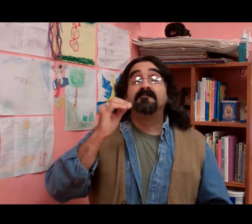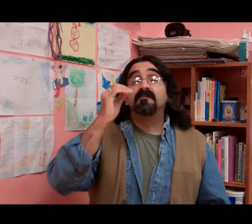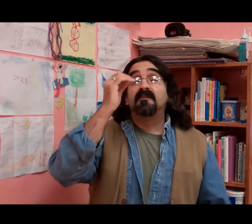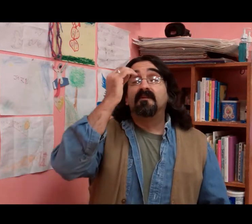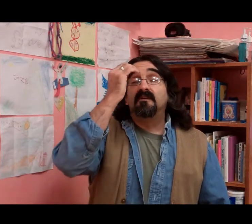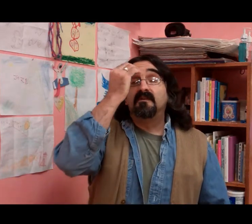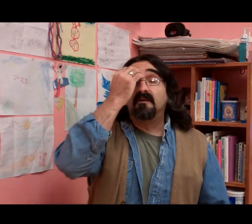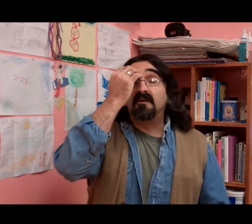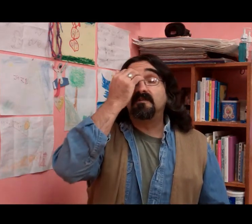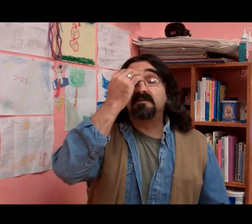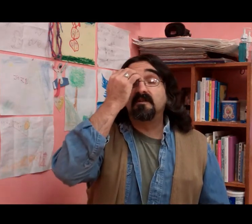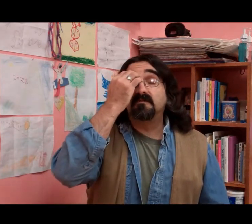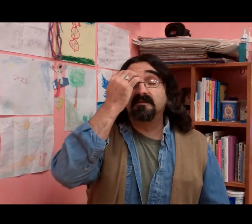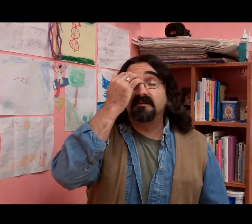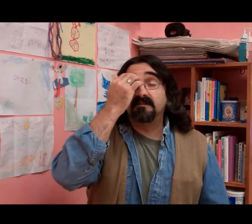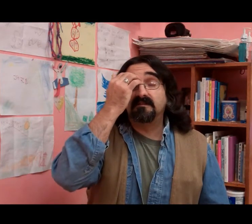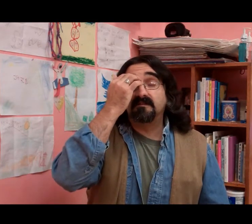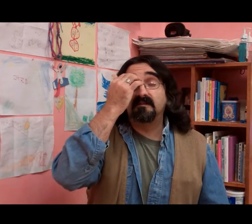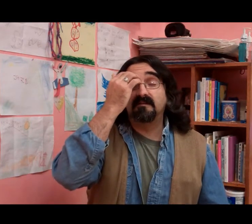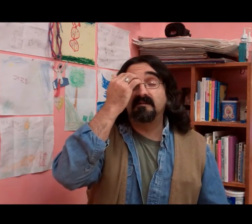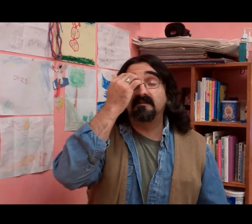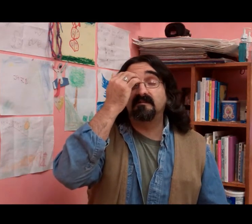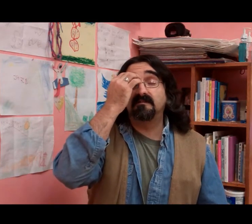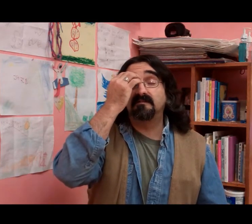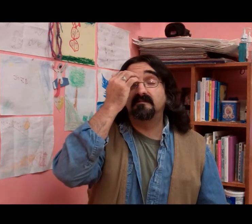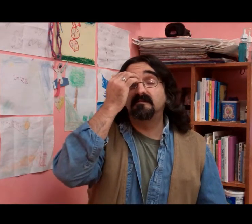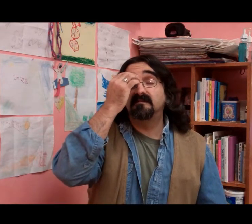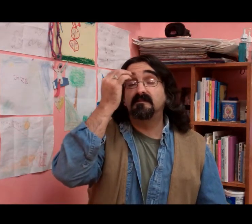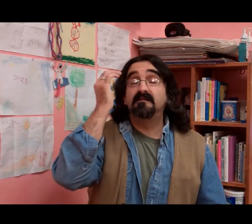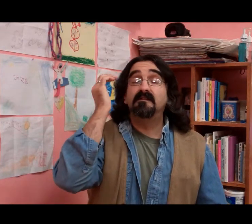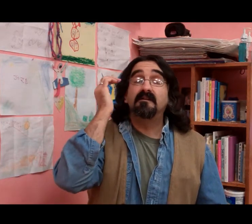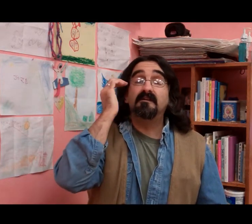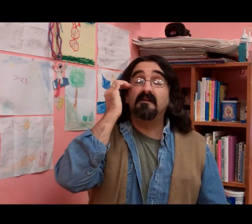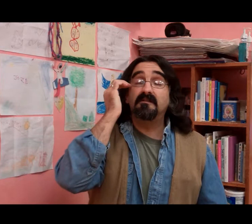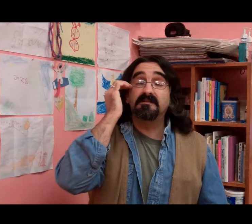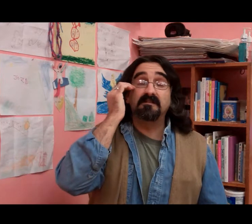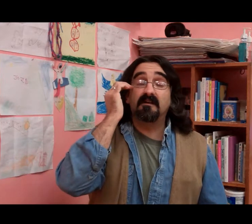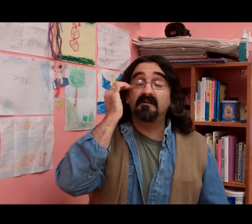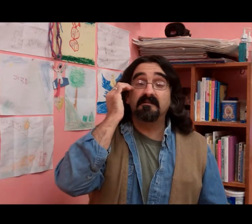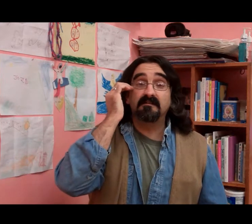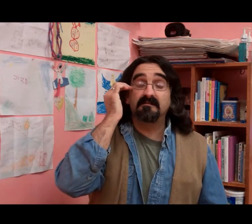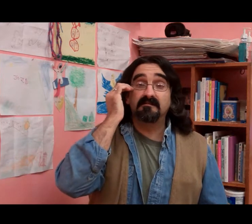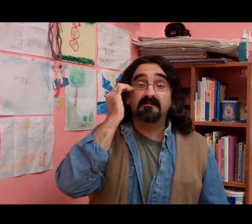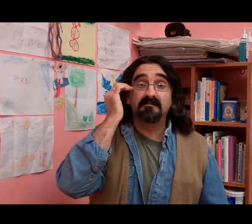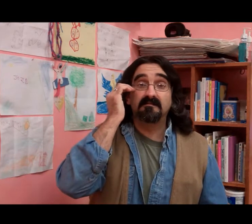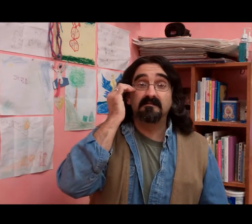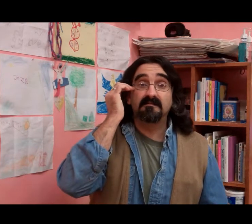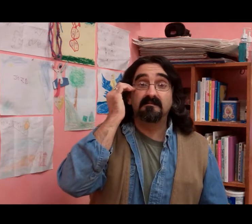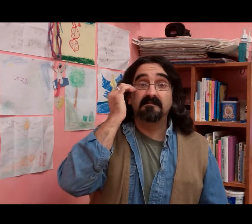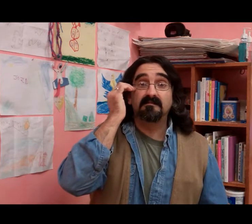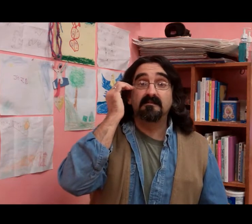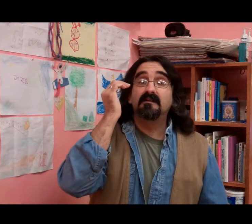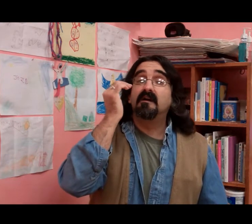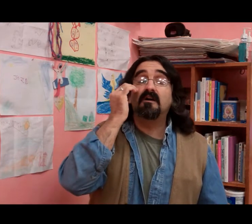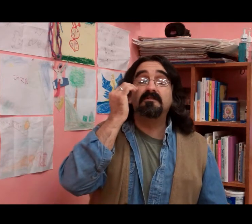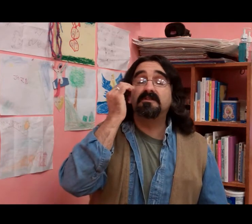all this loneliness, all this longing, all this